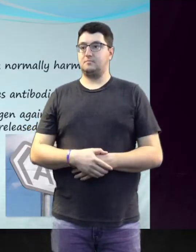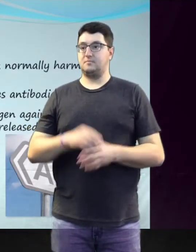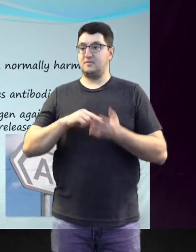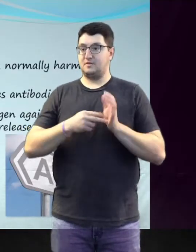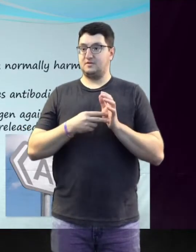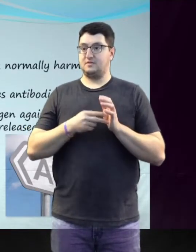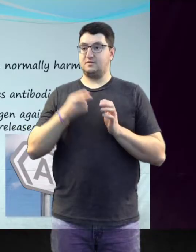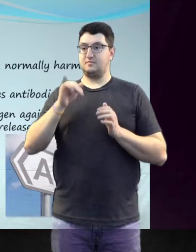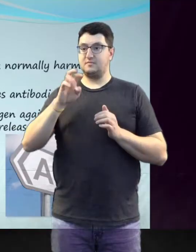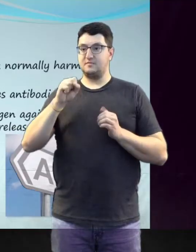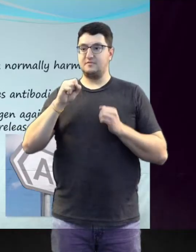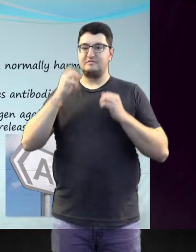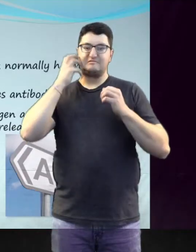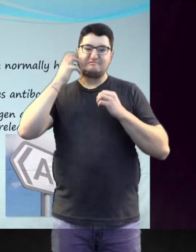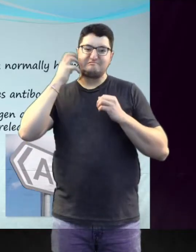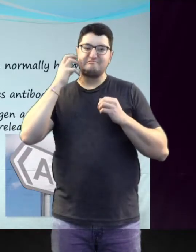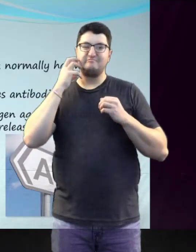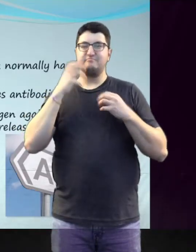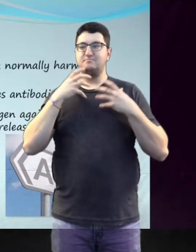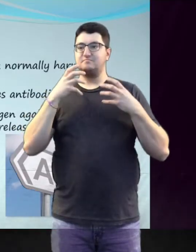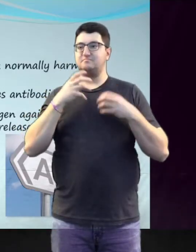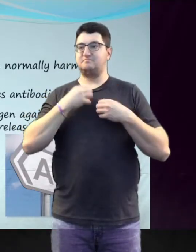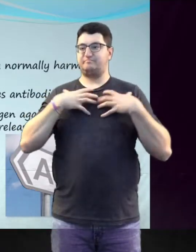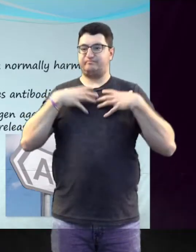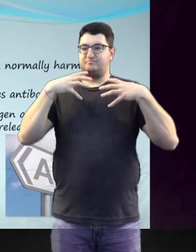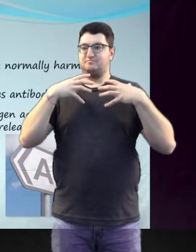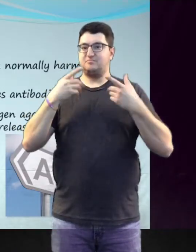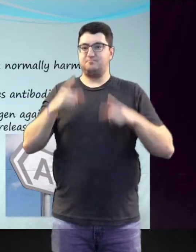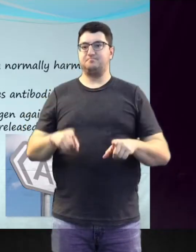This results in signs such as hives, itching, and swelling.